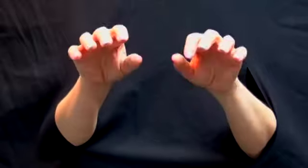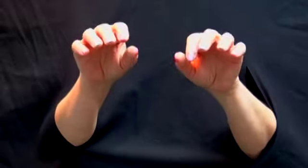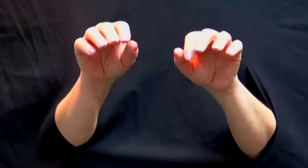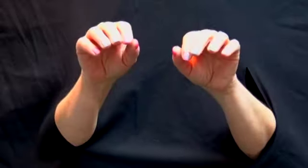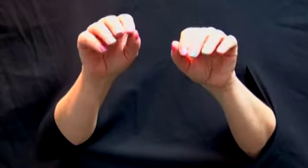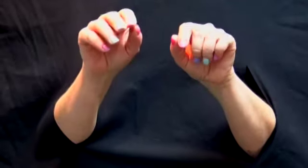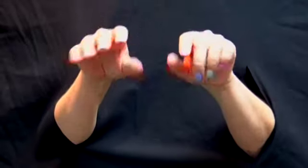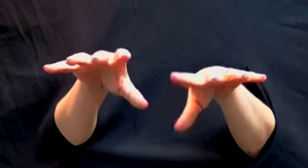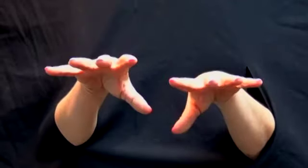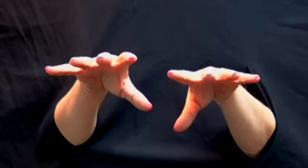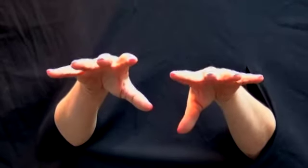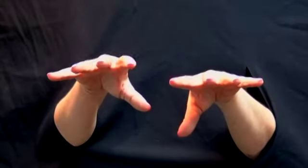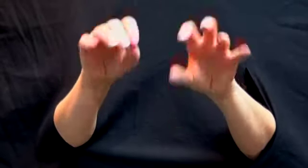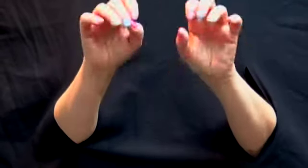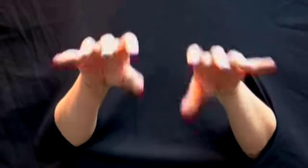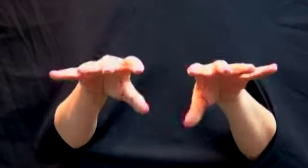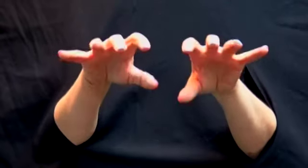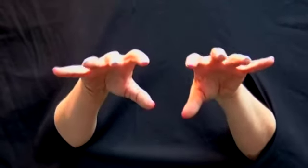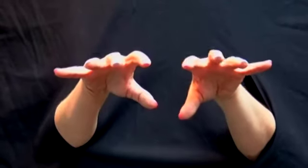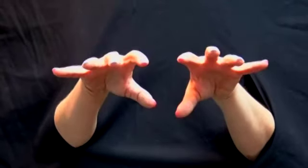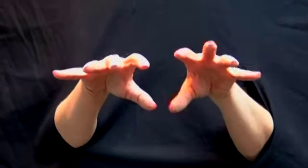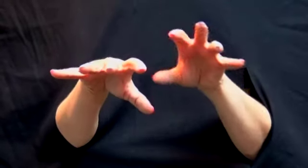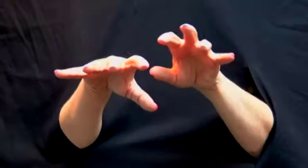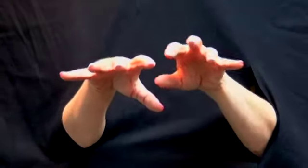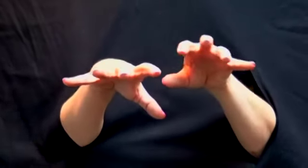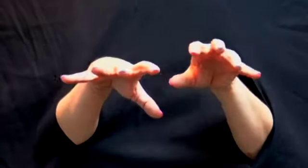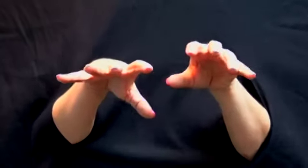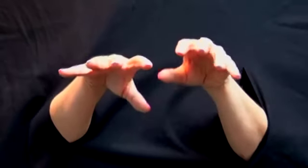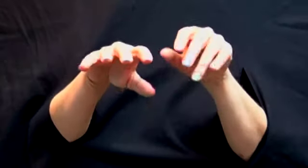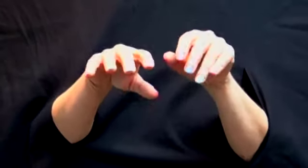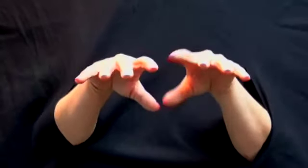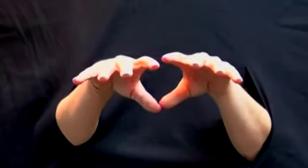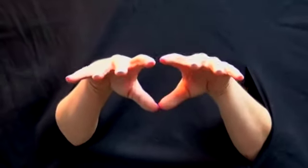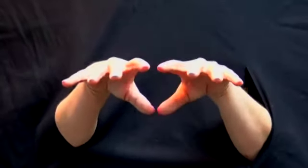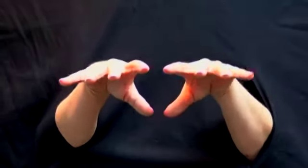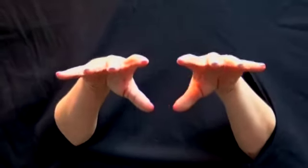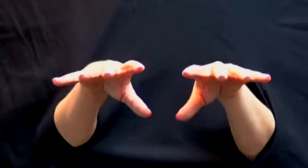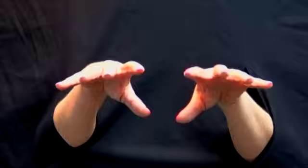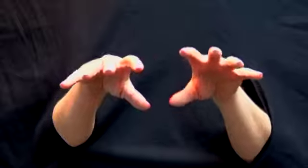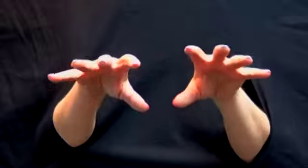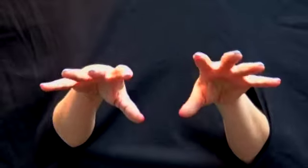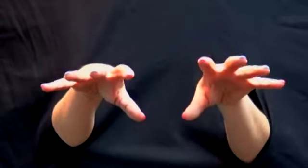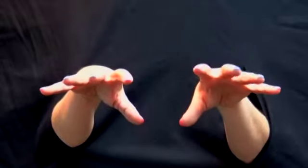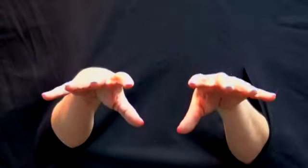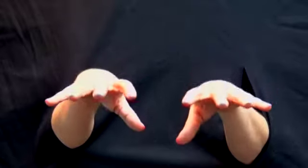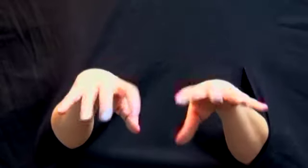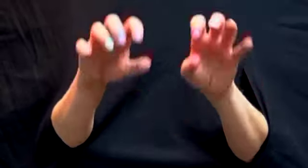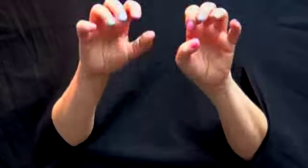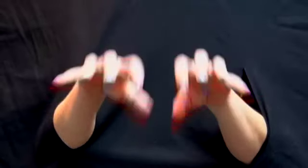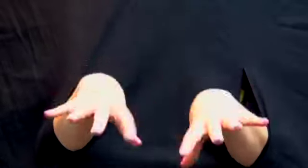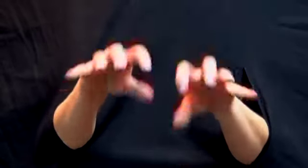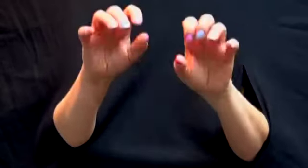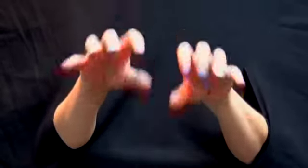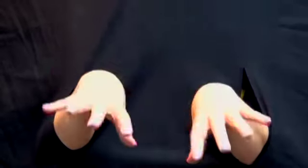most people think about touch like playing a piano. So an immature touch with a piano bangs.